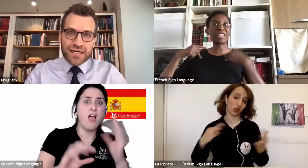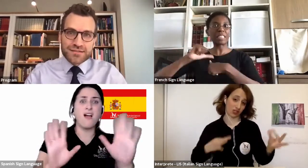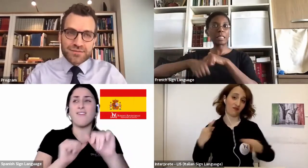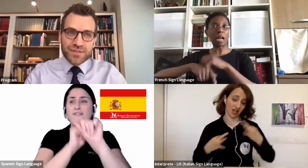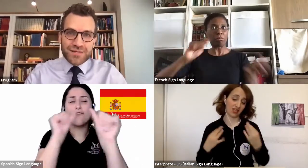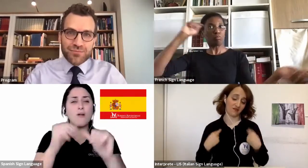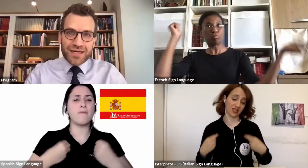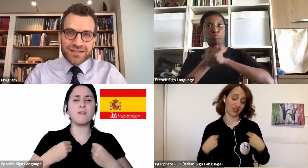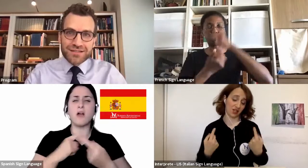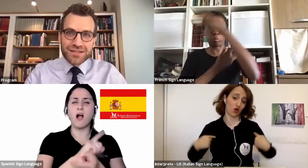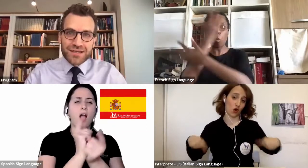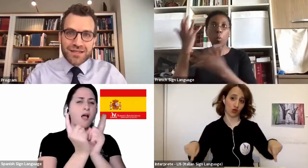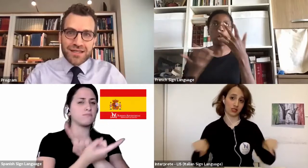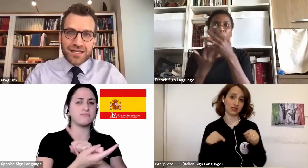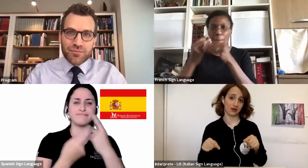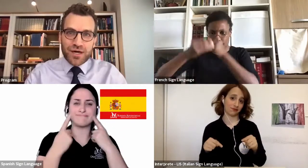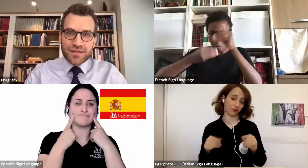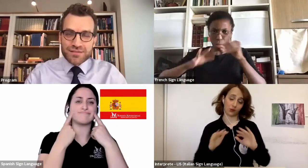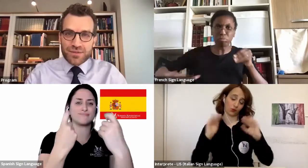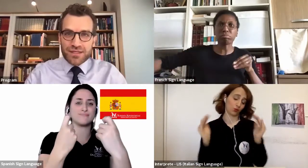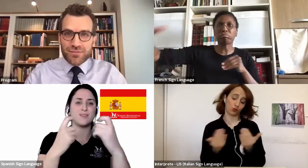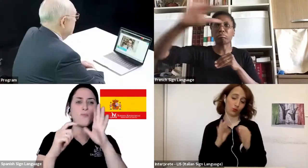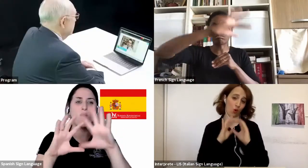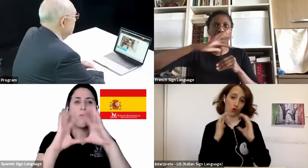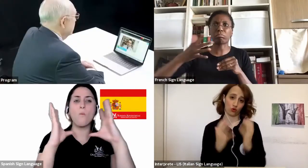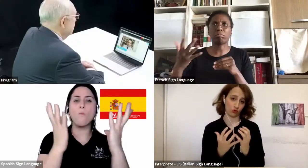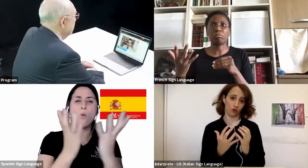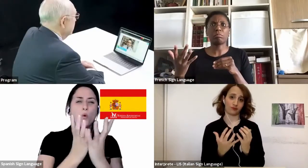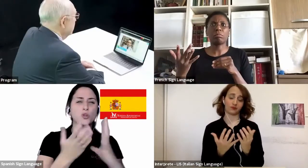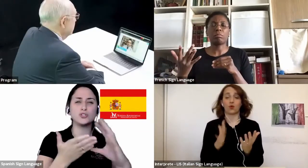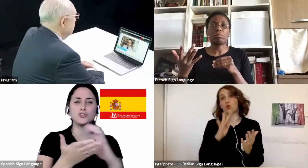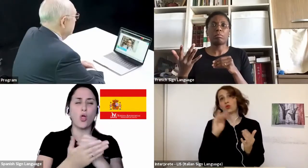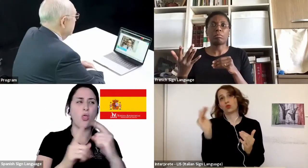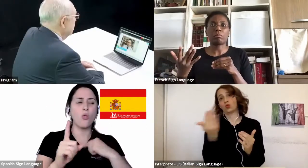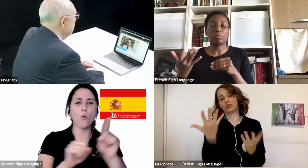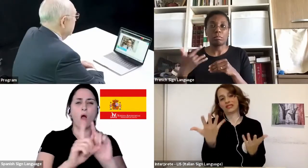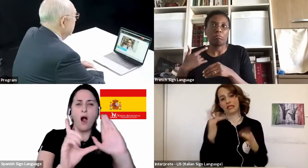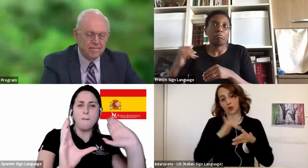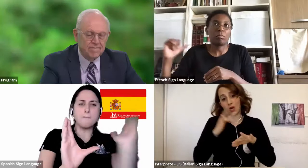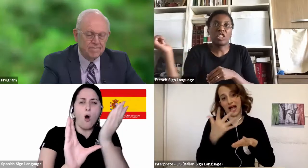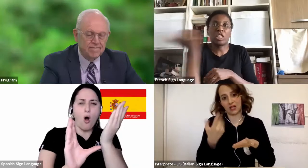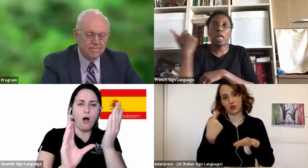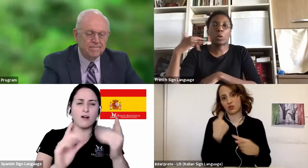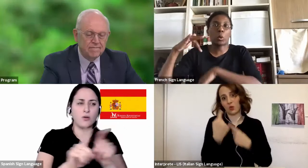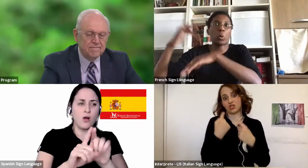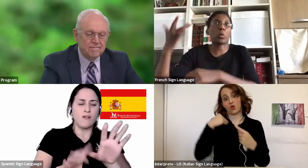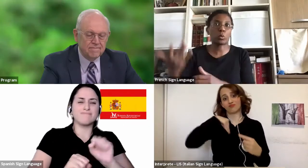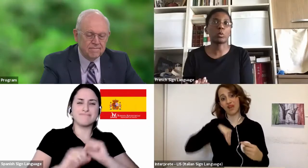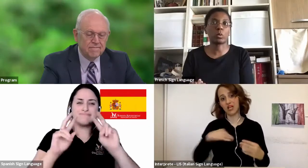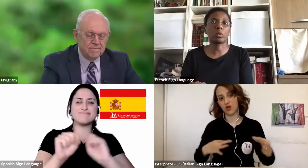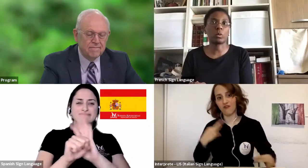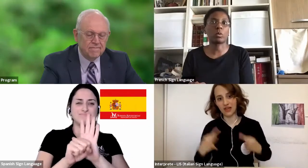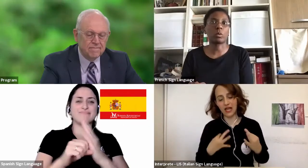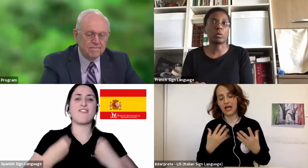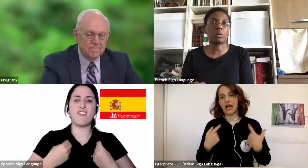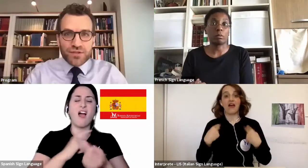has been impacted by this pandemic, pandemic, and it has disrupted our lives. And